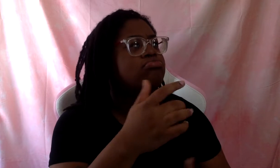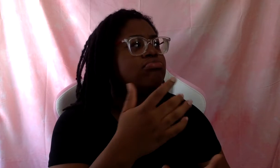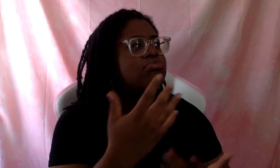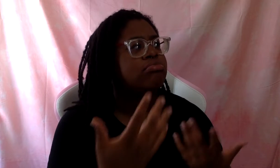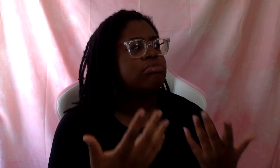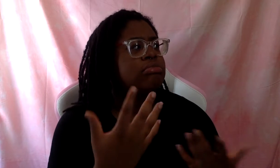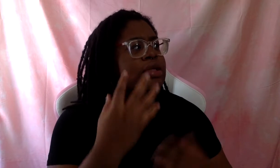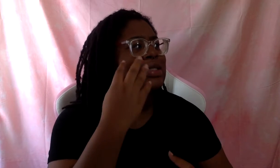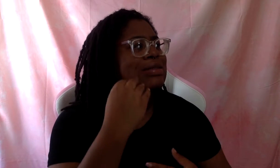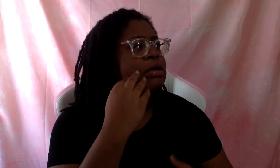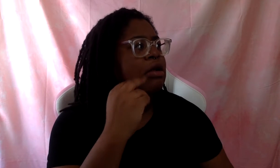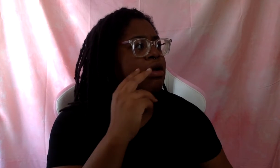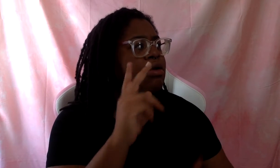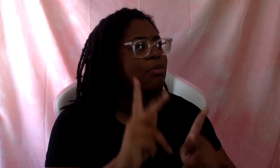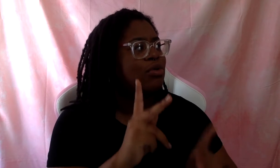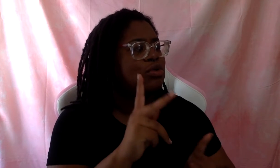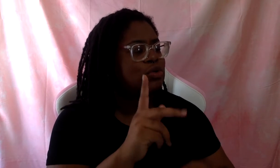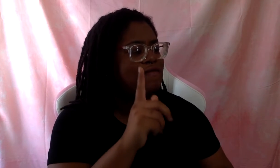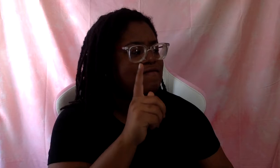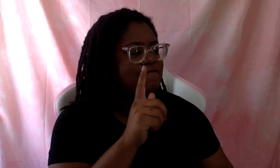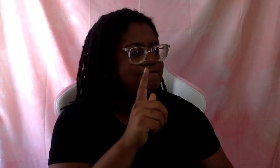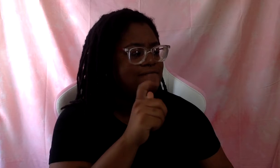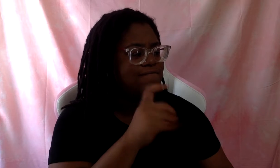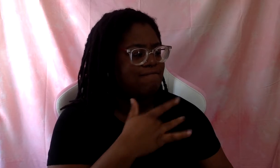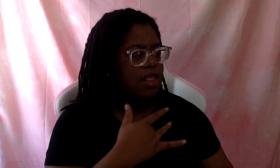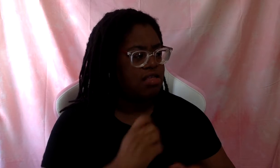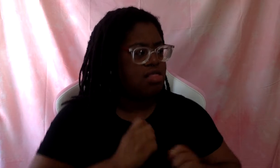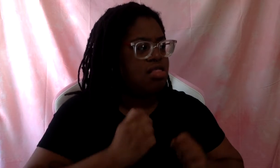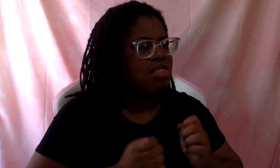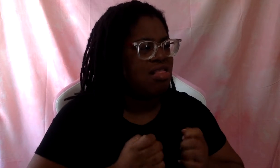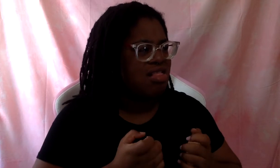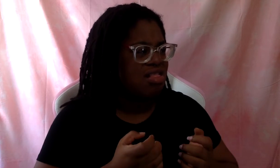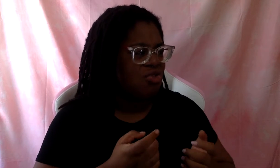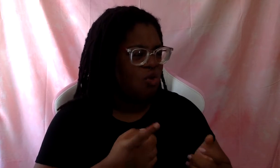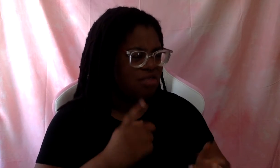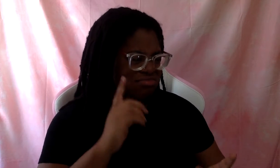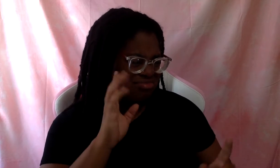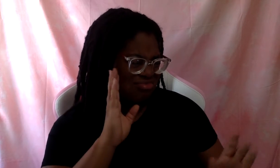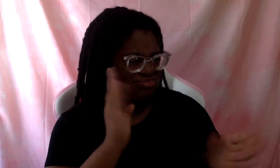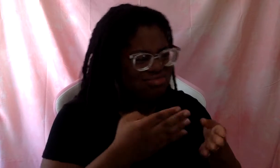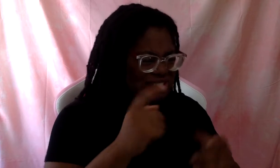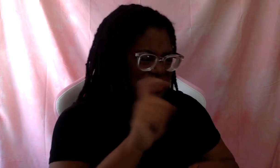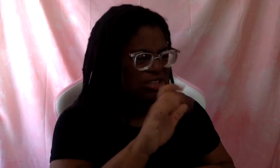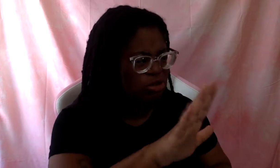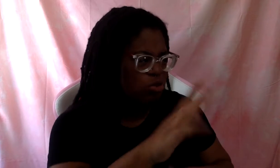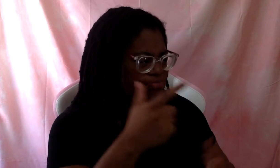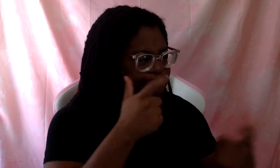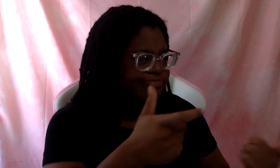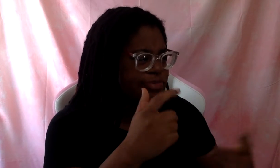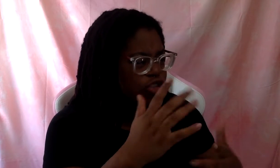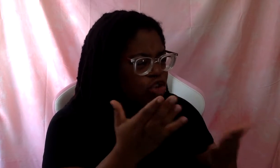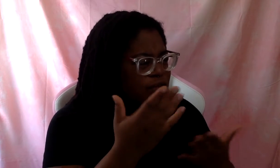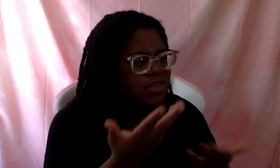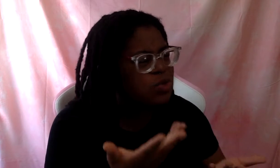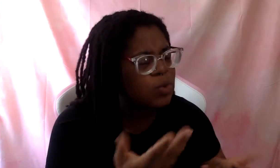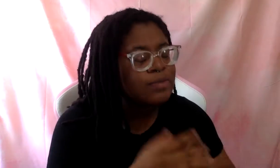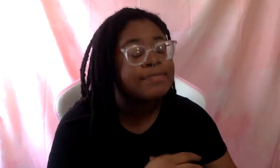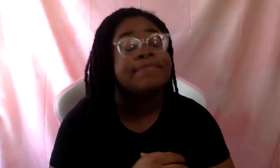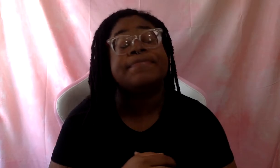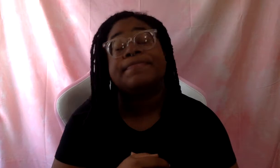hostile or felt entitled to your services? Yeah. Uh, I think hostility comes in a lot of different